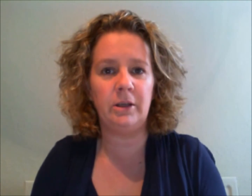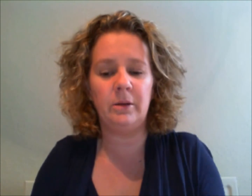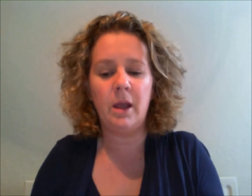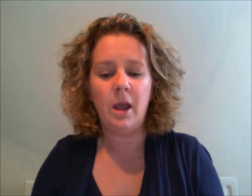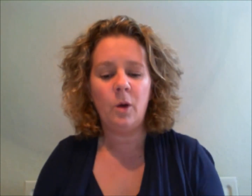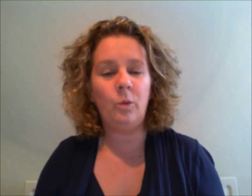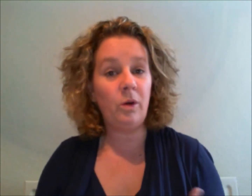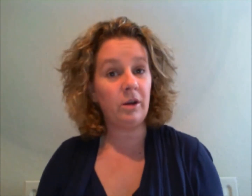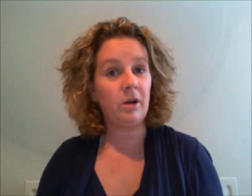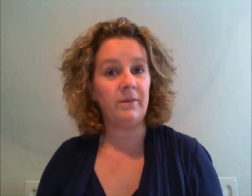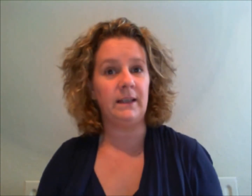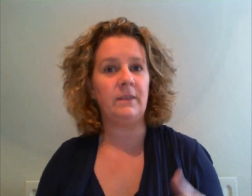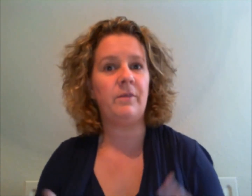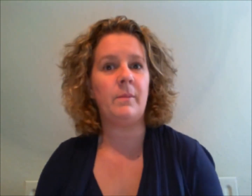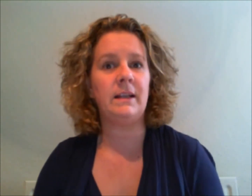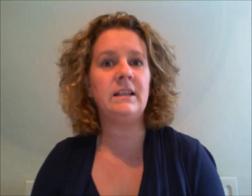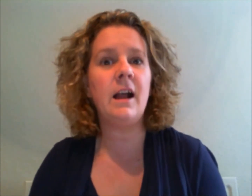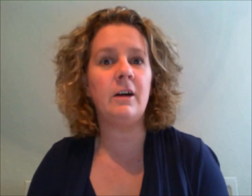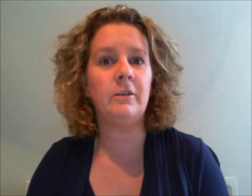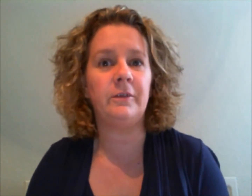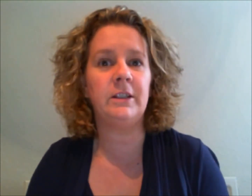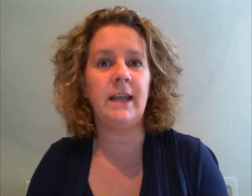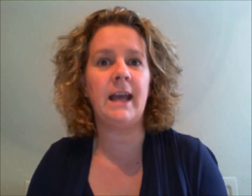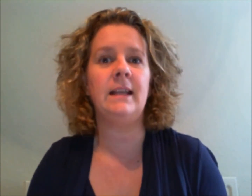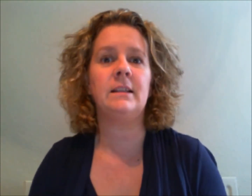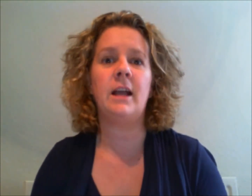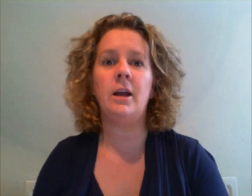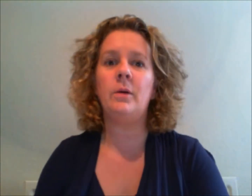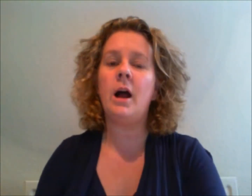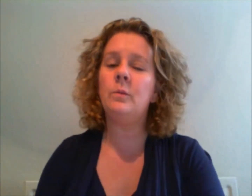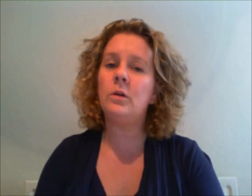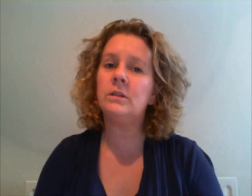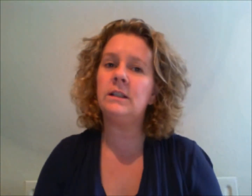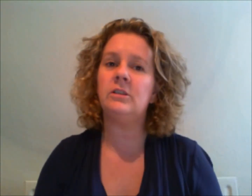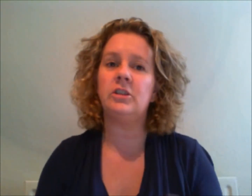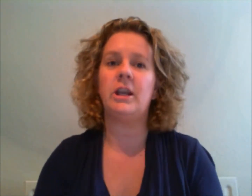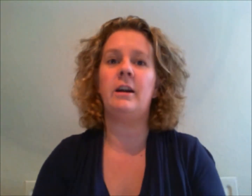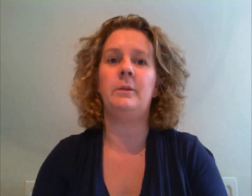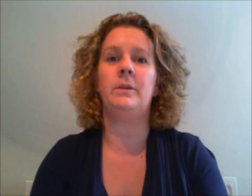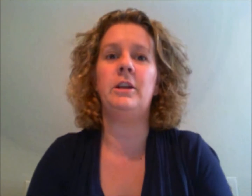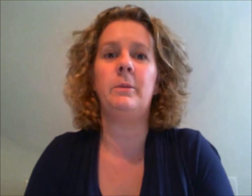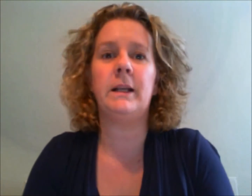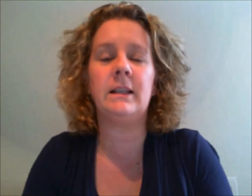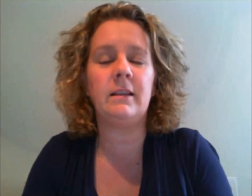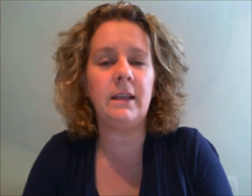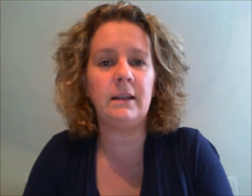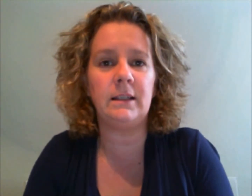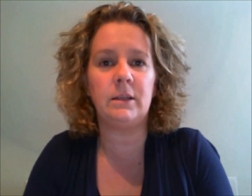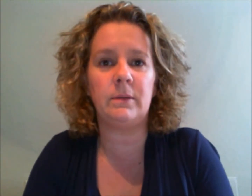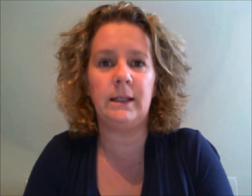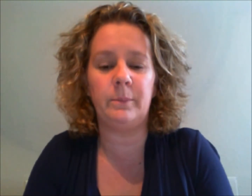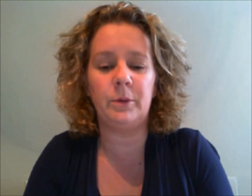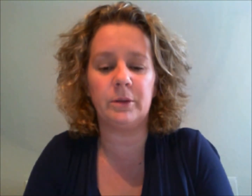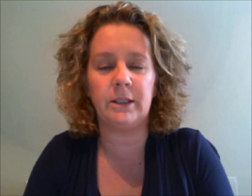work on this for myself today so I wanted to share it with you because I think this is really important